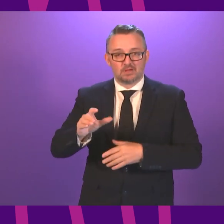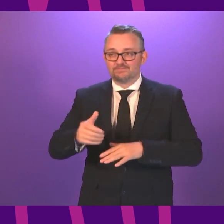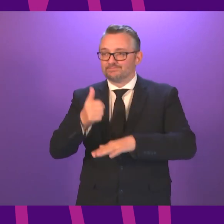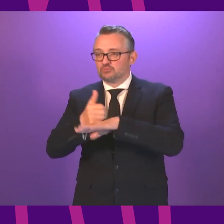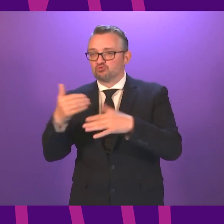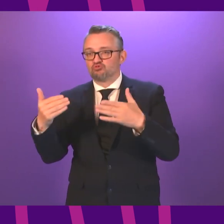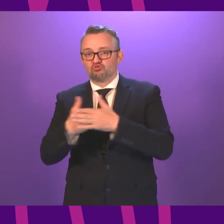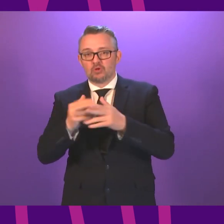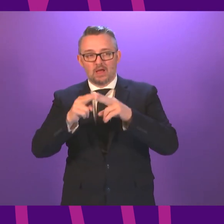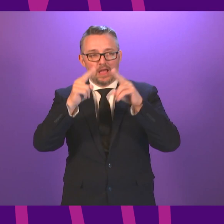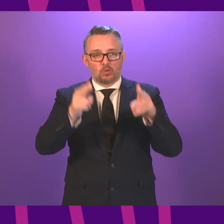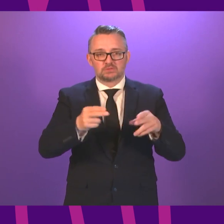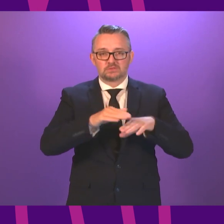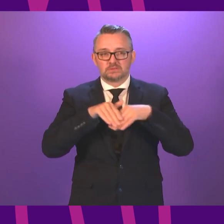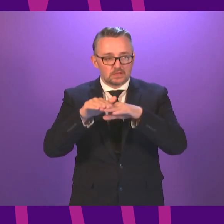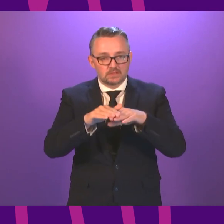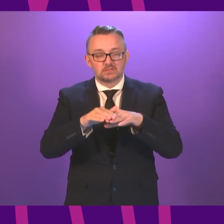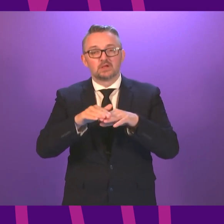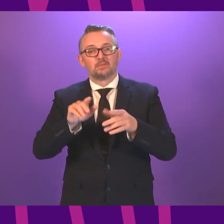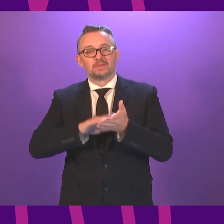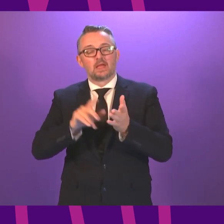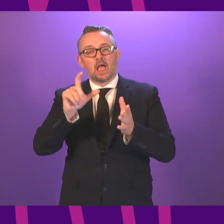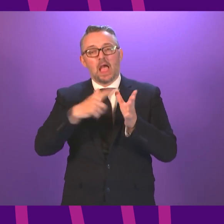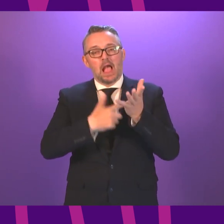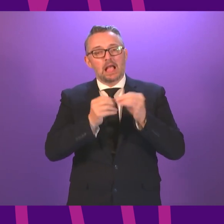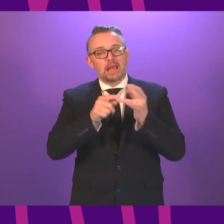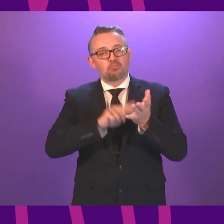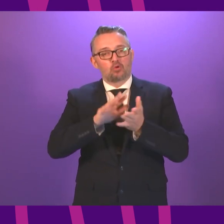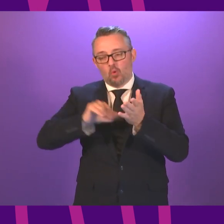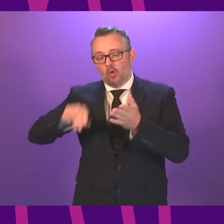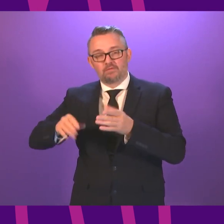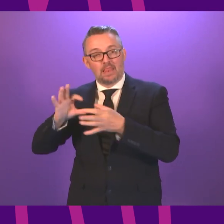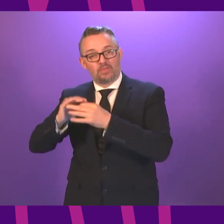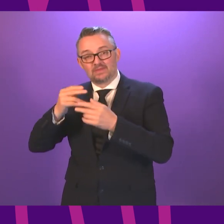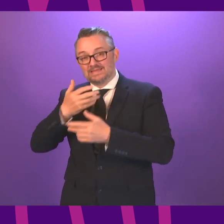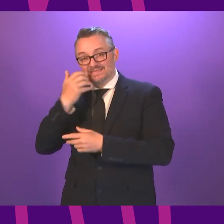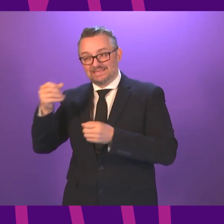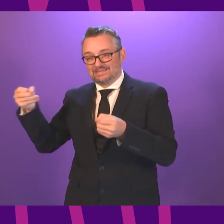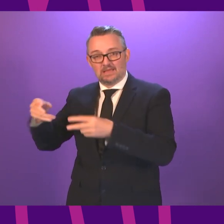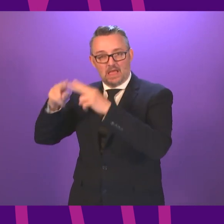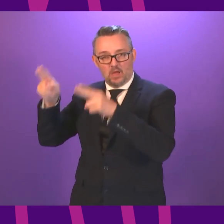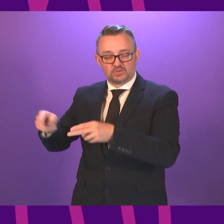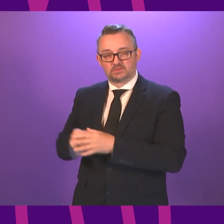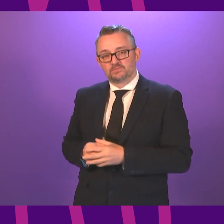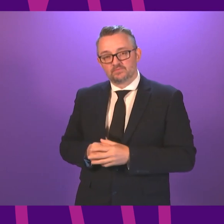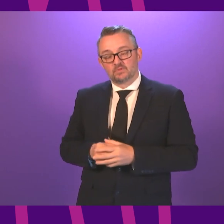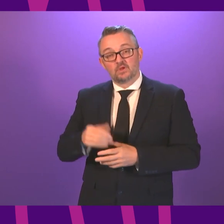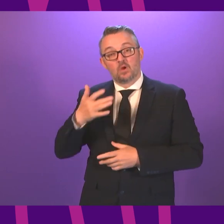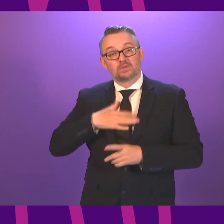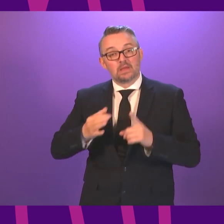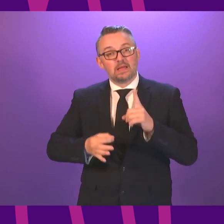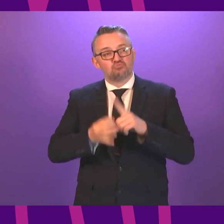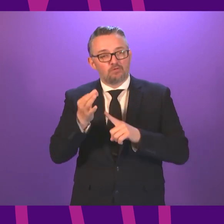to support the decarbonisation of heating. We will also work with councils, businesses and third sector organisations to improve local